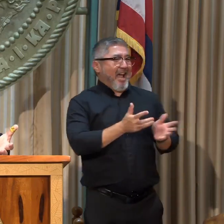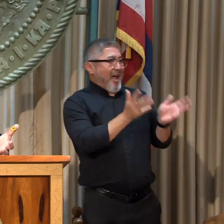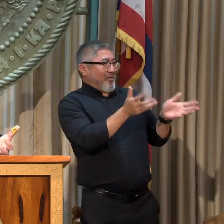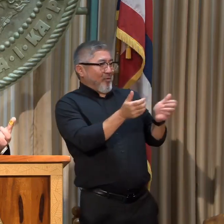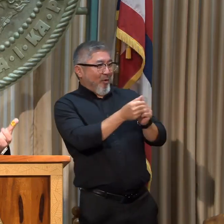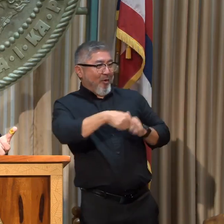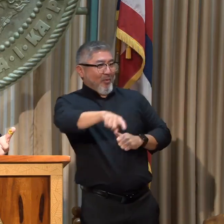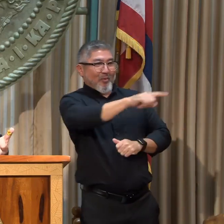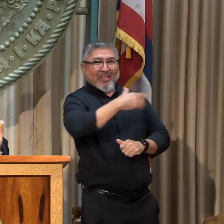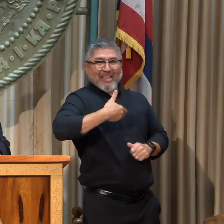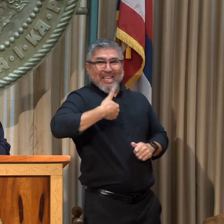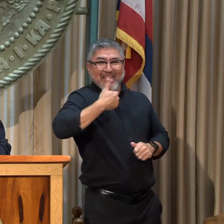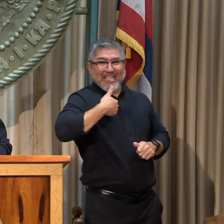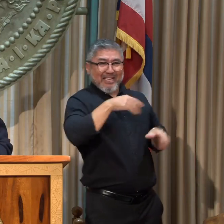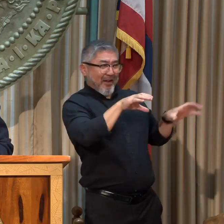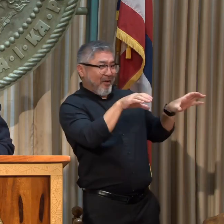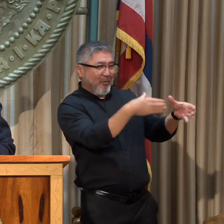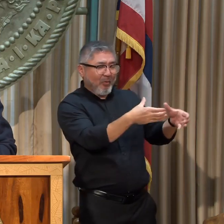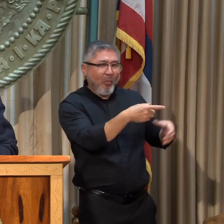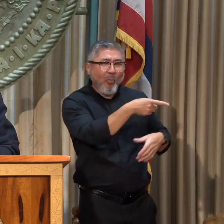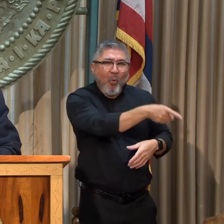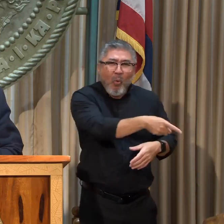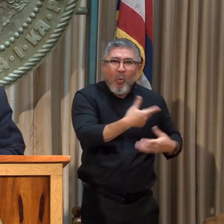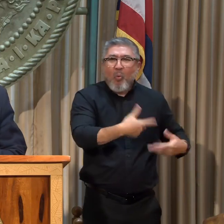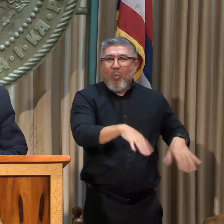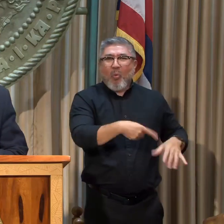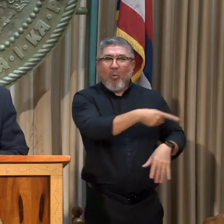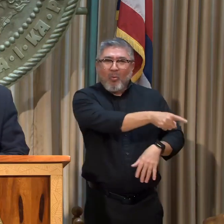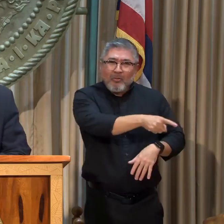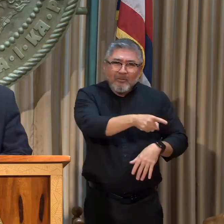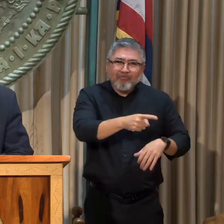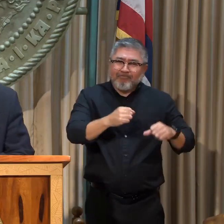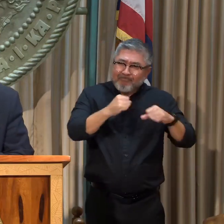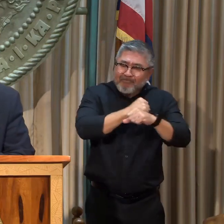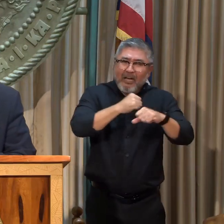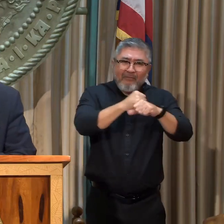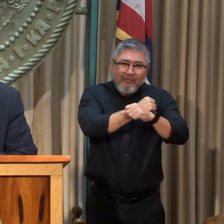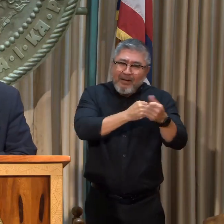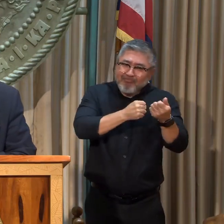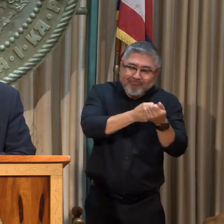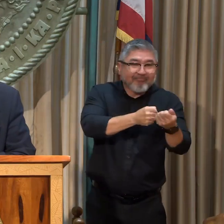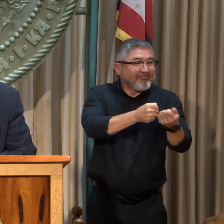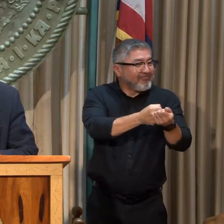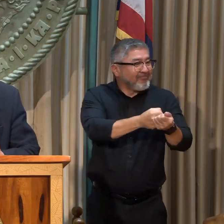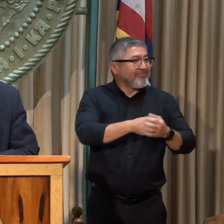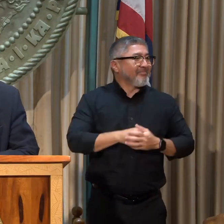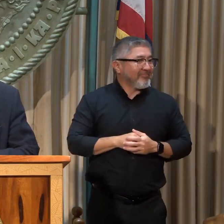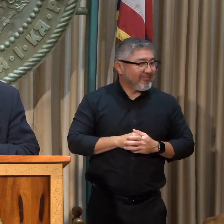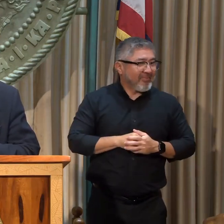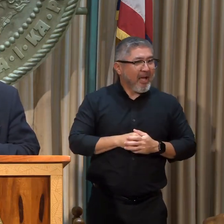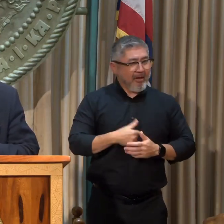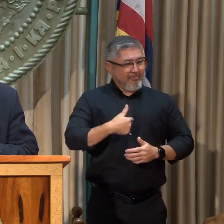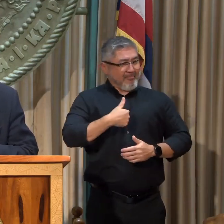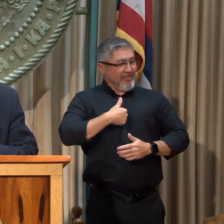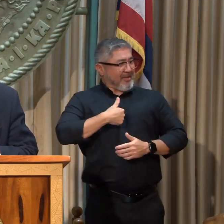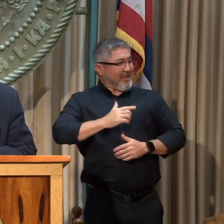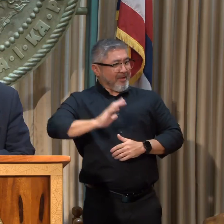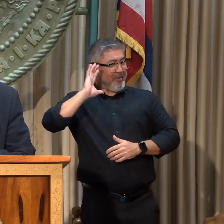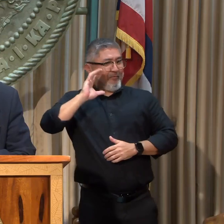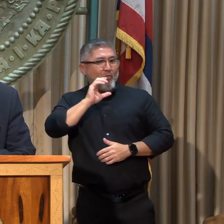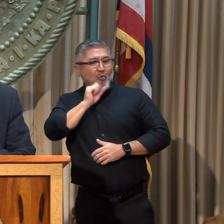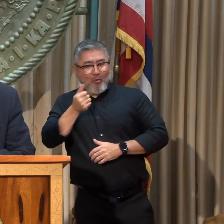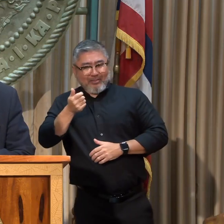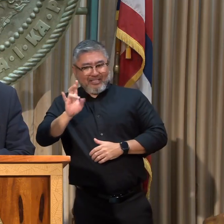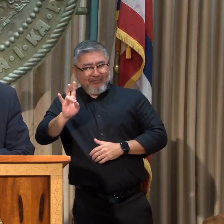appreciated their advocacy and their strength this last several years because I was lucky enough to work on environmental causes when I was 17